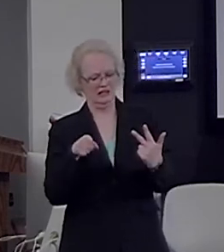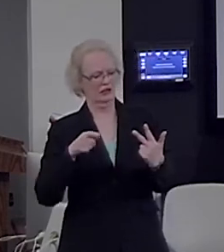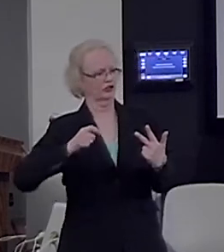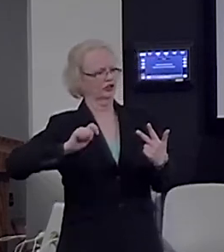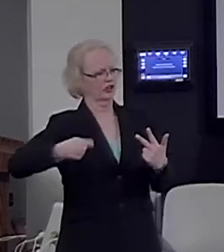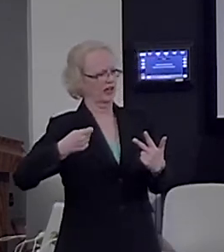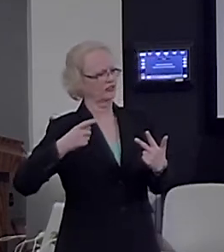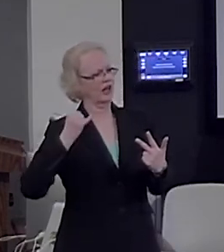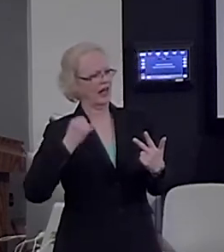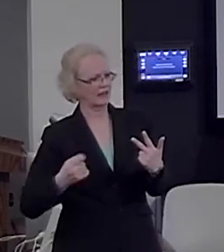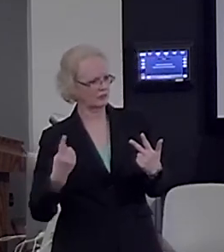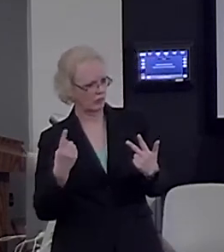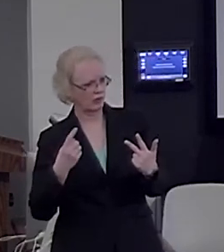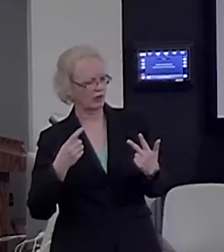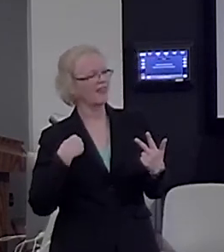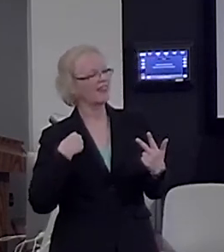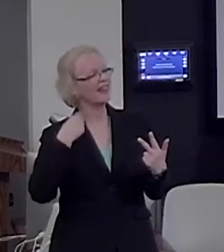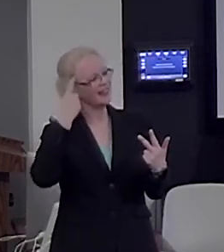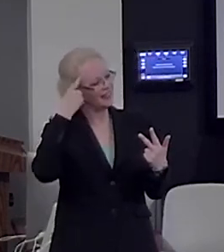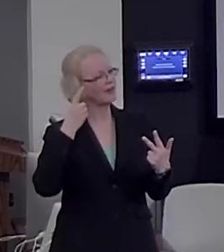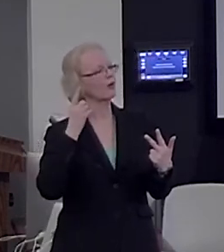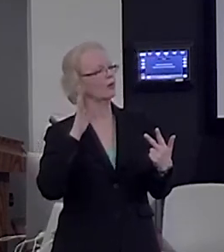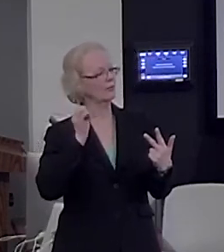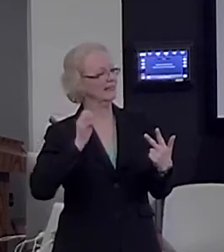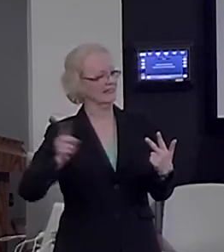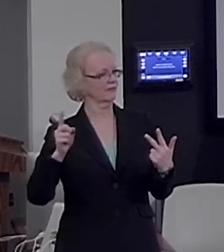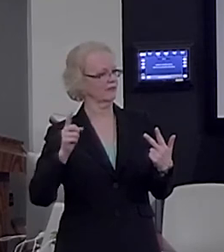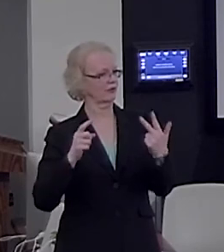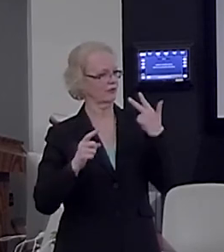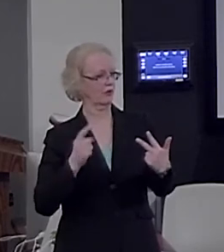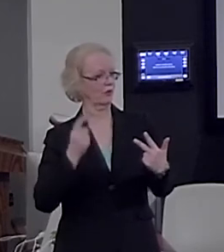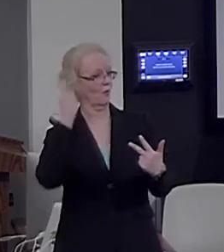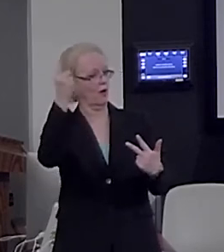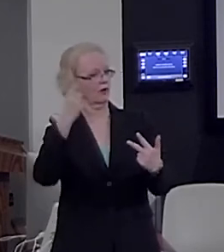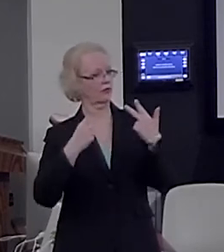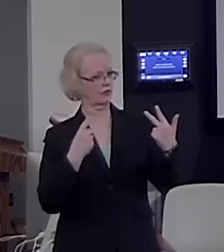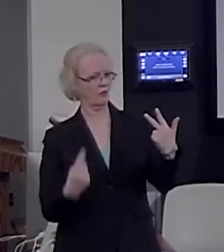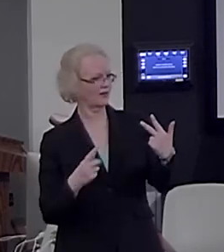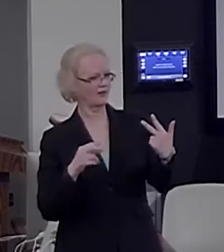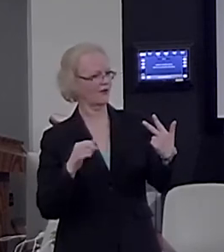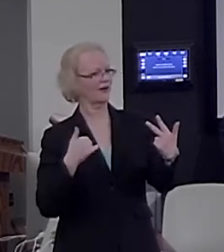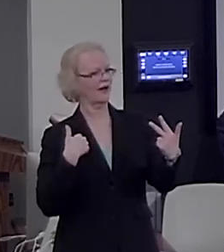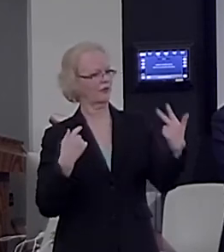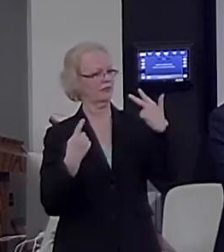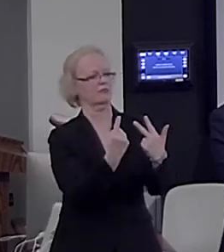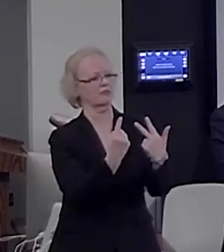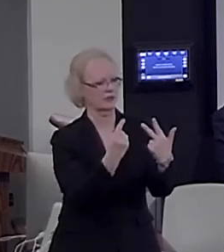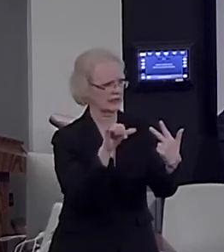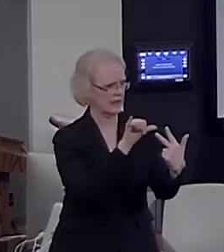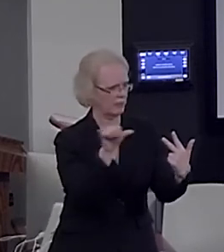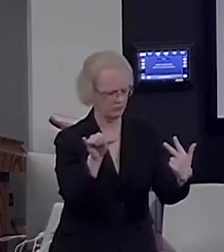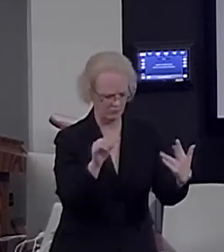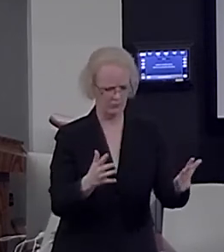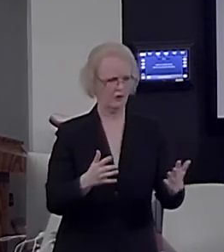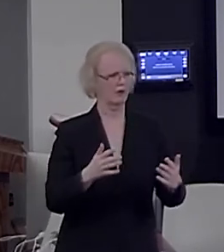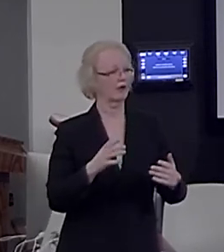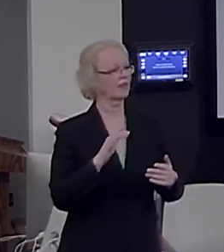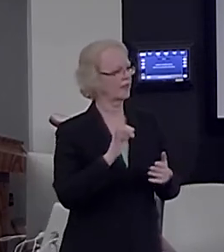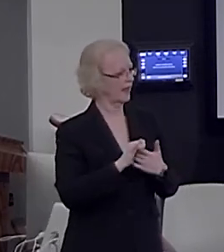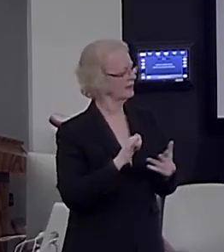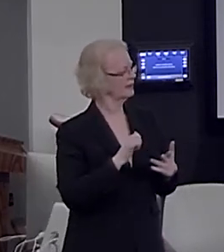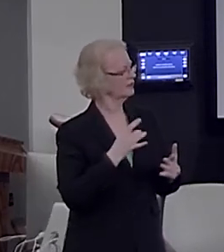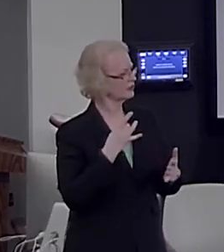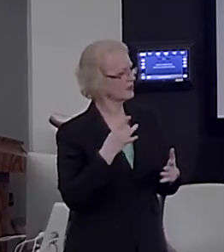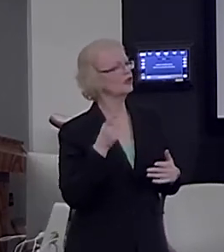of expecting something different, now you have four identical sounds. This is intriguing, right? You're expecting something different,